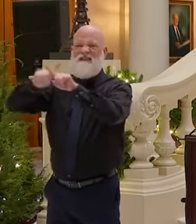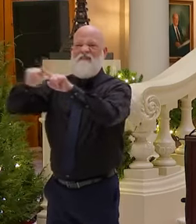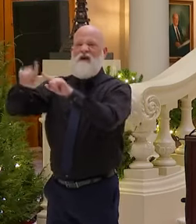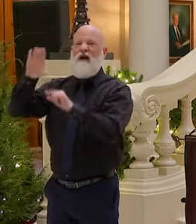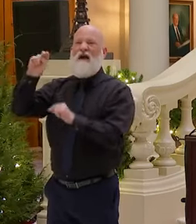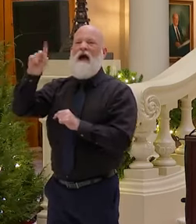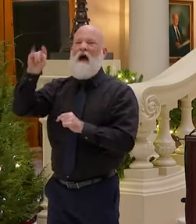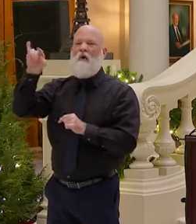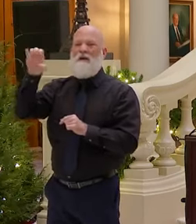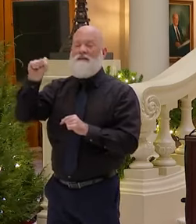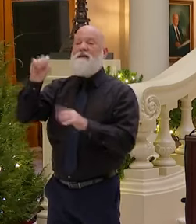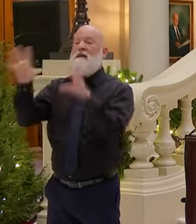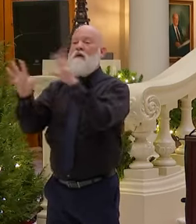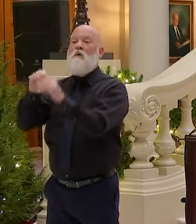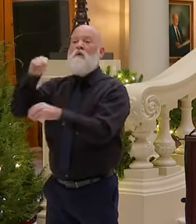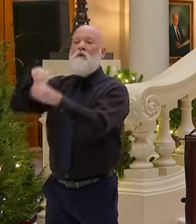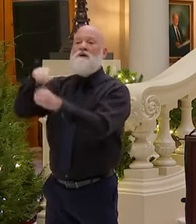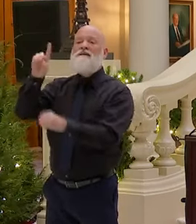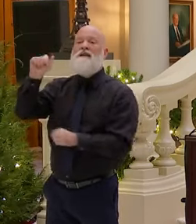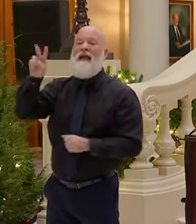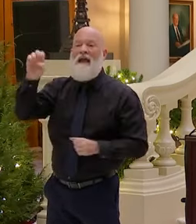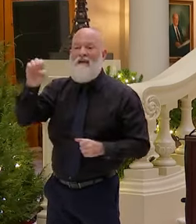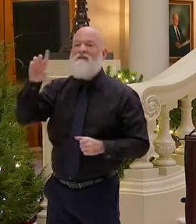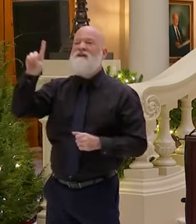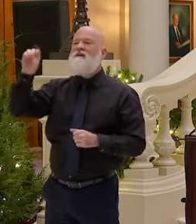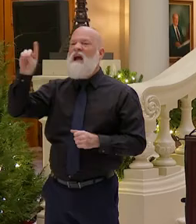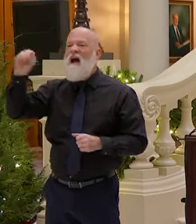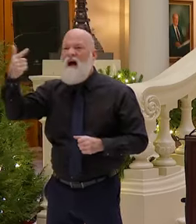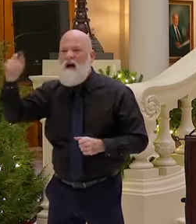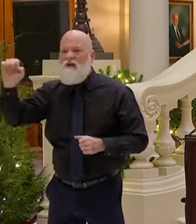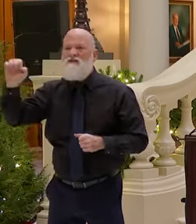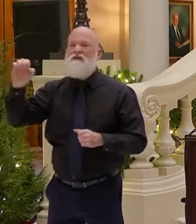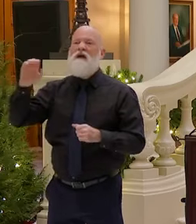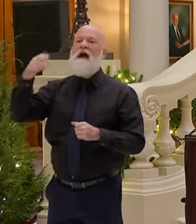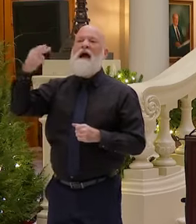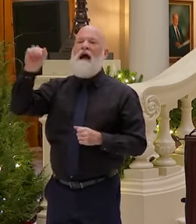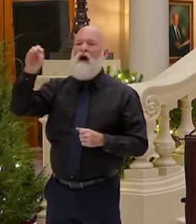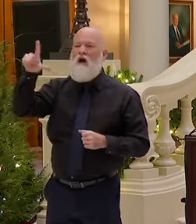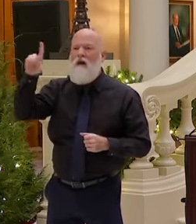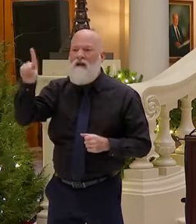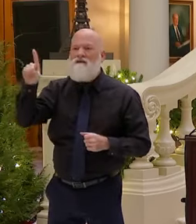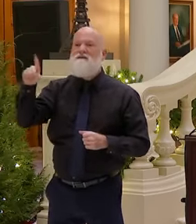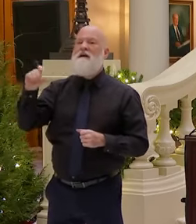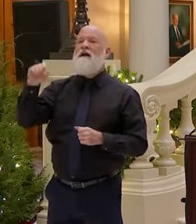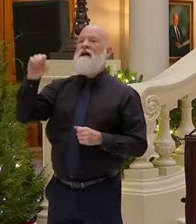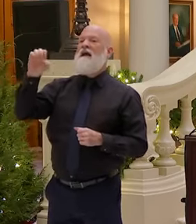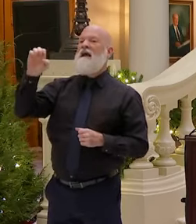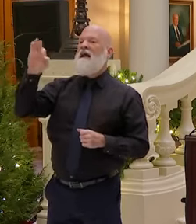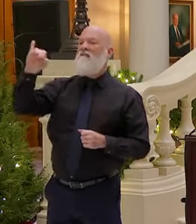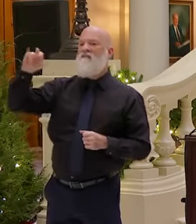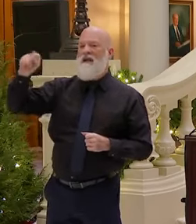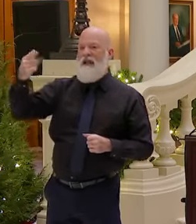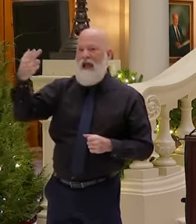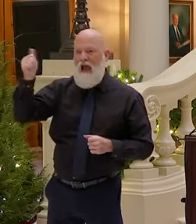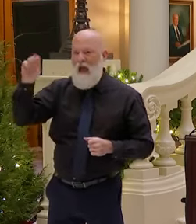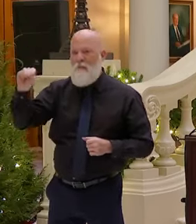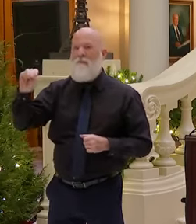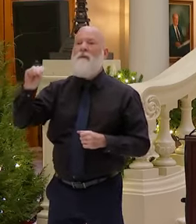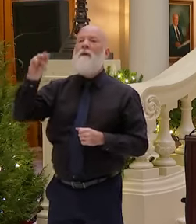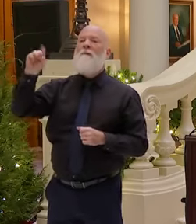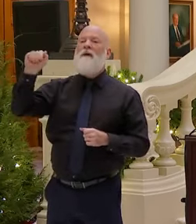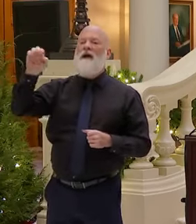Dade, Dodge, Eccles, Effingham, Emanuel, Gordon,